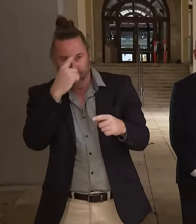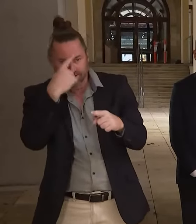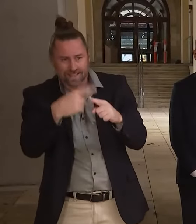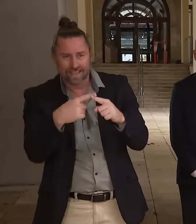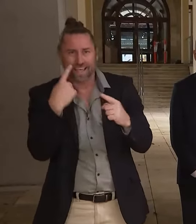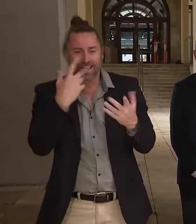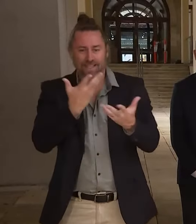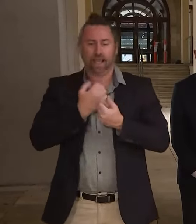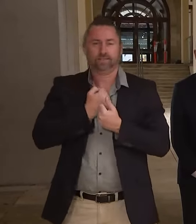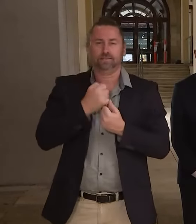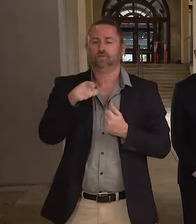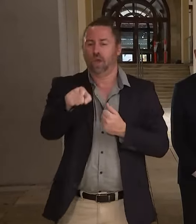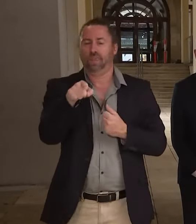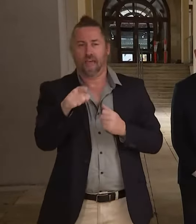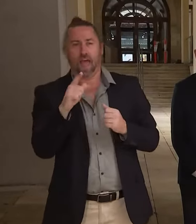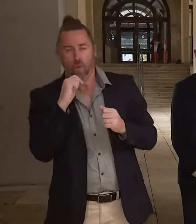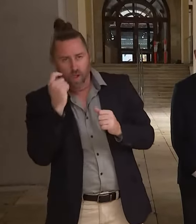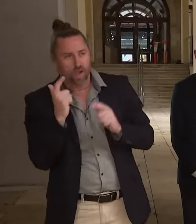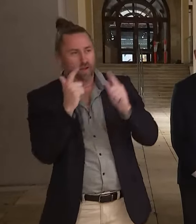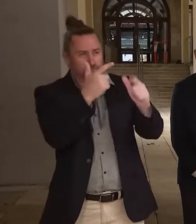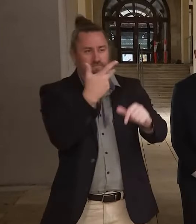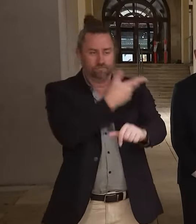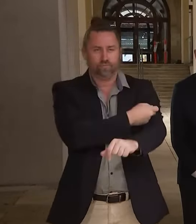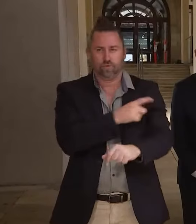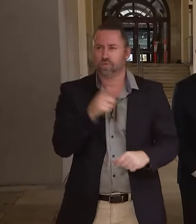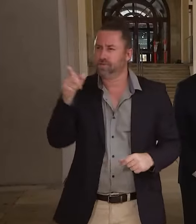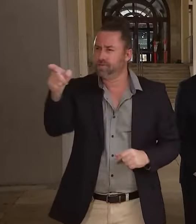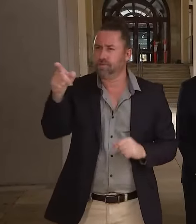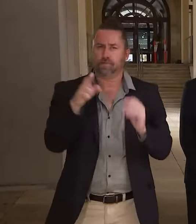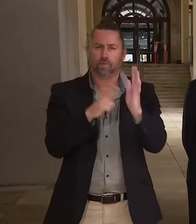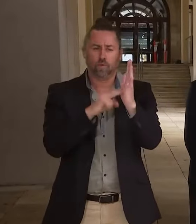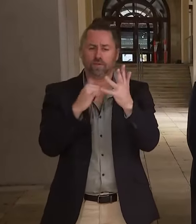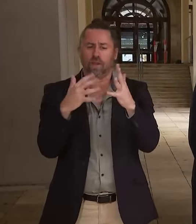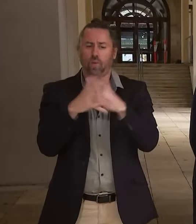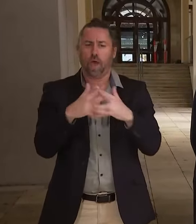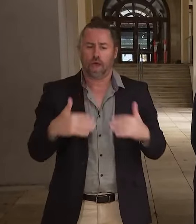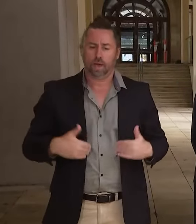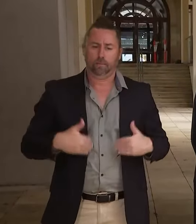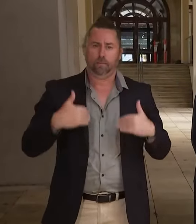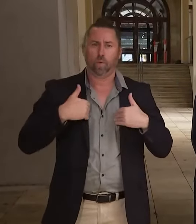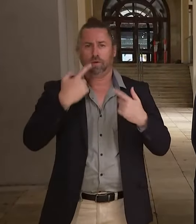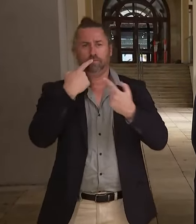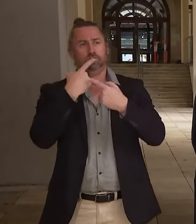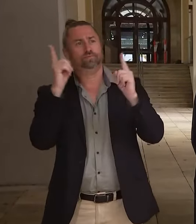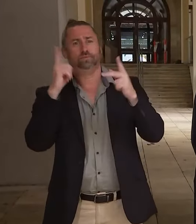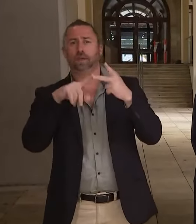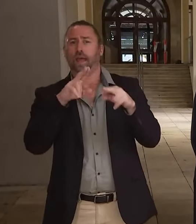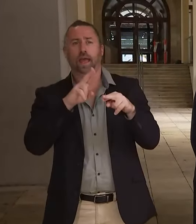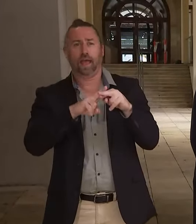get vaccinated as soon as they are eligible. New South Wales was just going to announce that people can face a positive